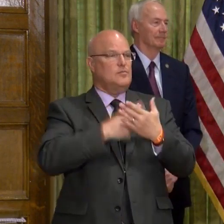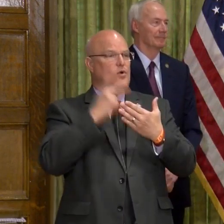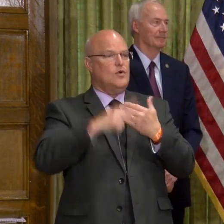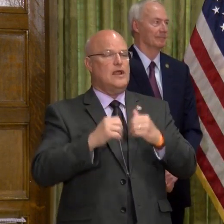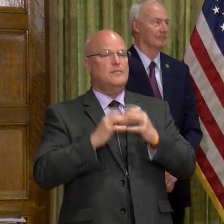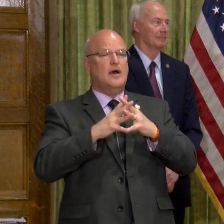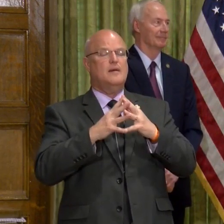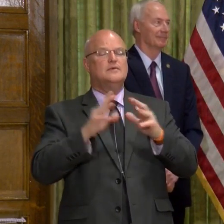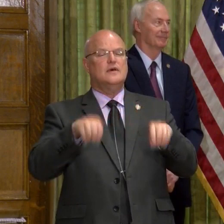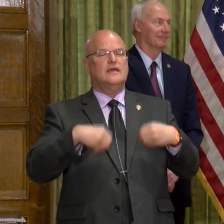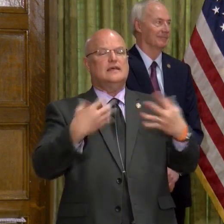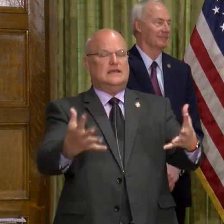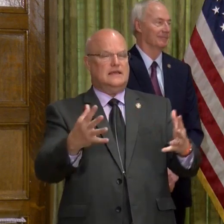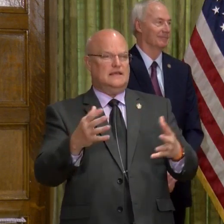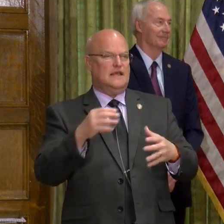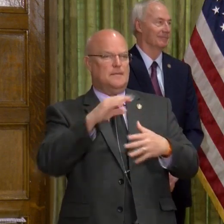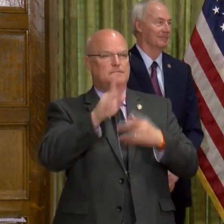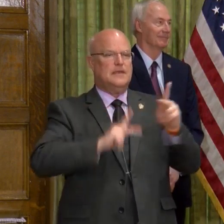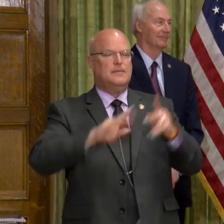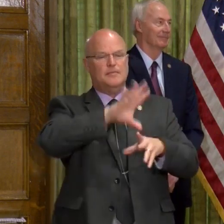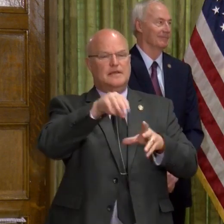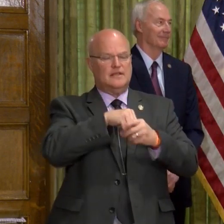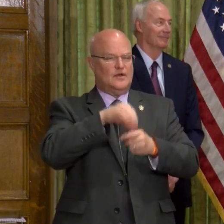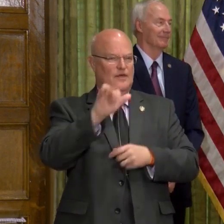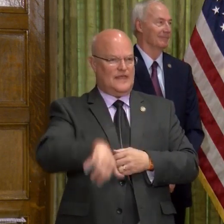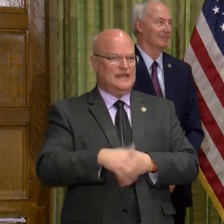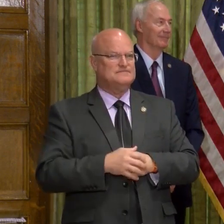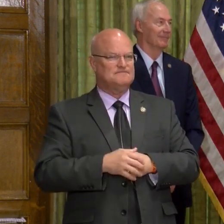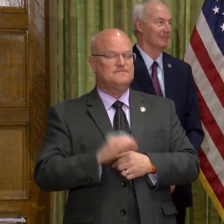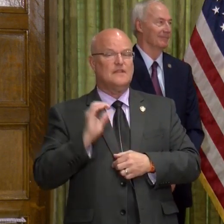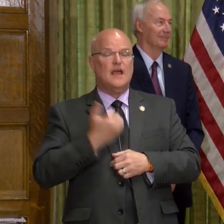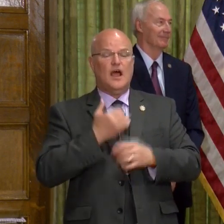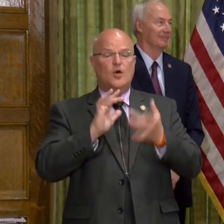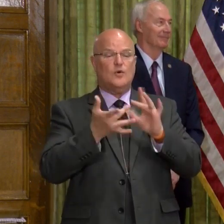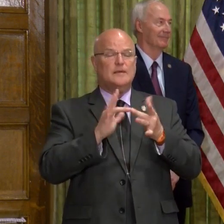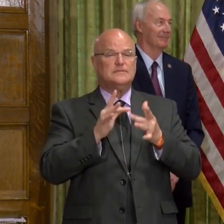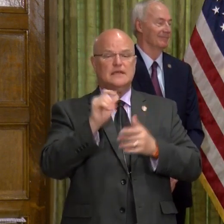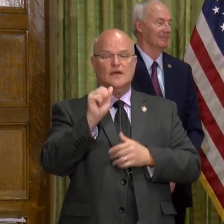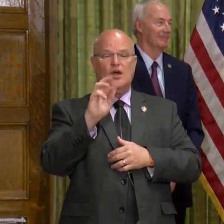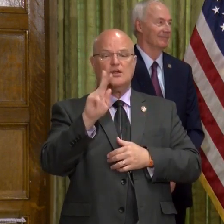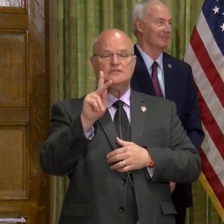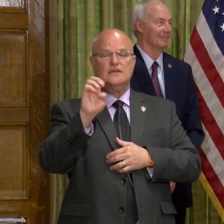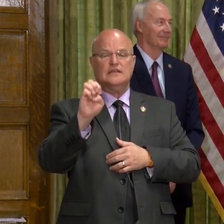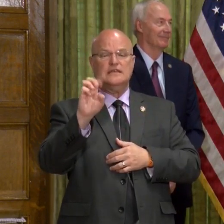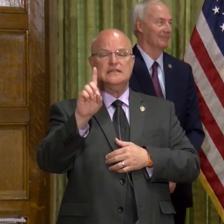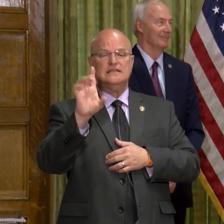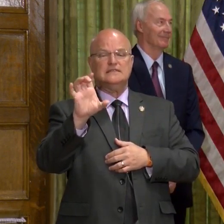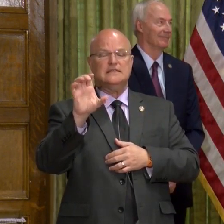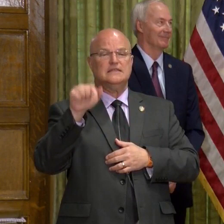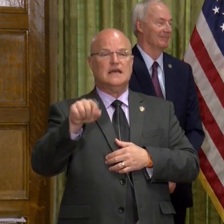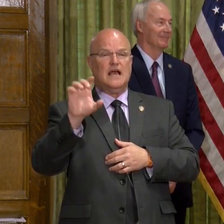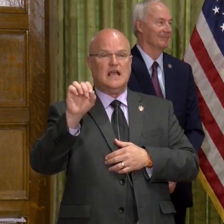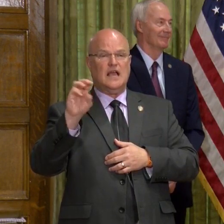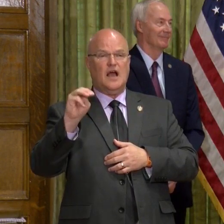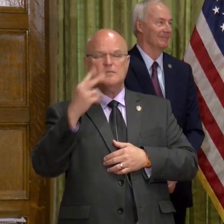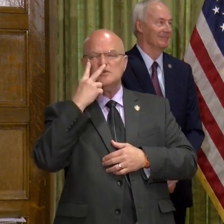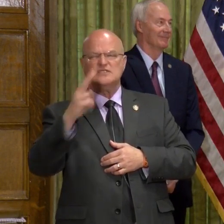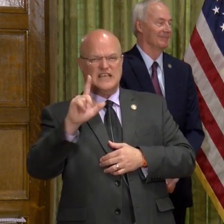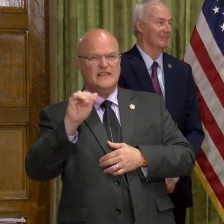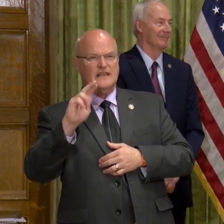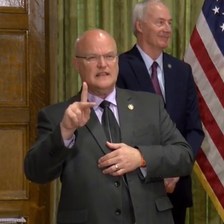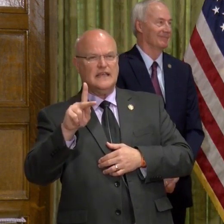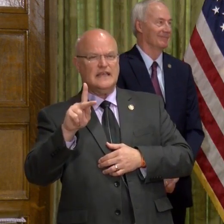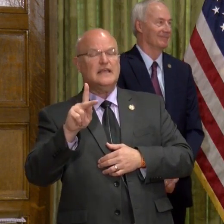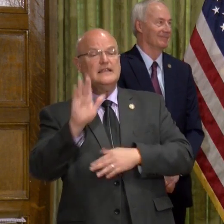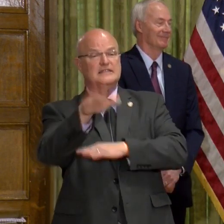excited for the folks to come and be a part of it. Again, you can go to our website, ArkansasEDC.com. You'll see a link there. It will be